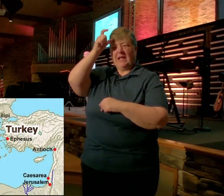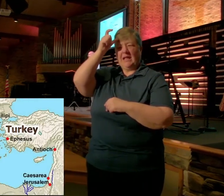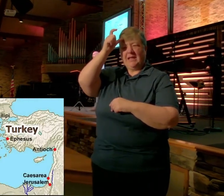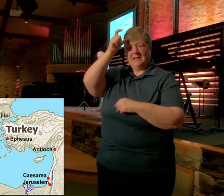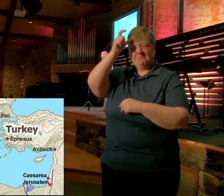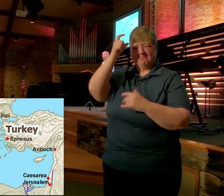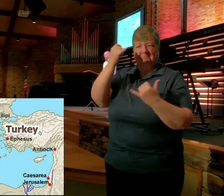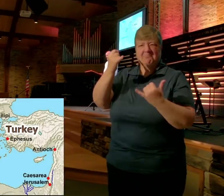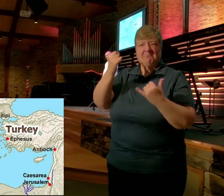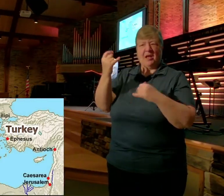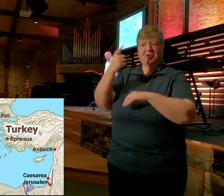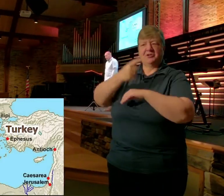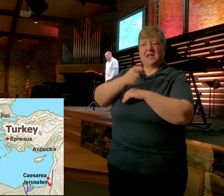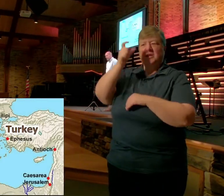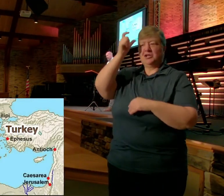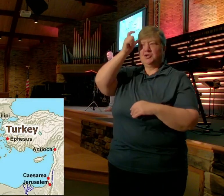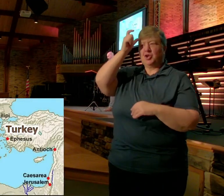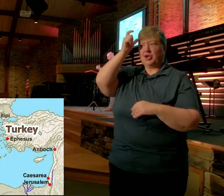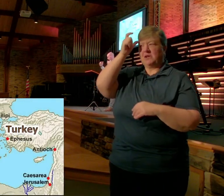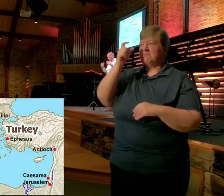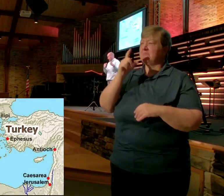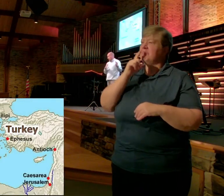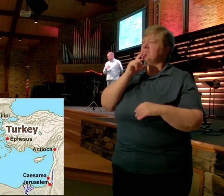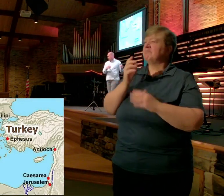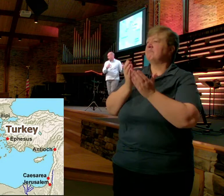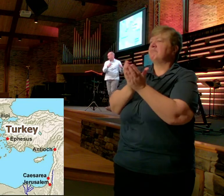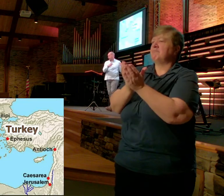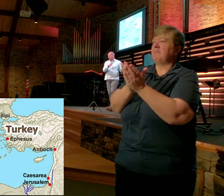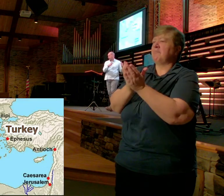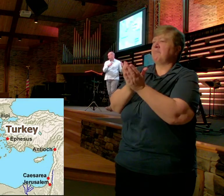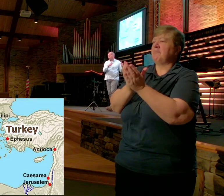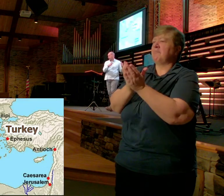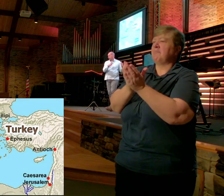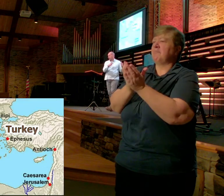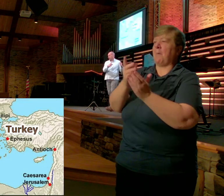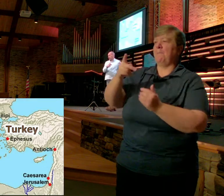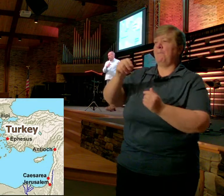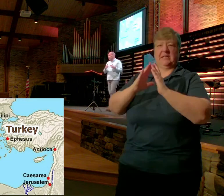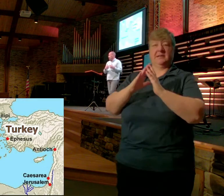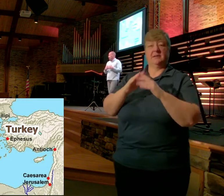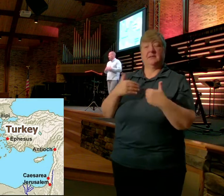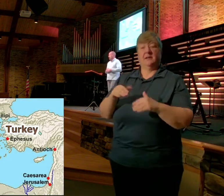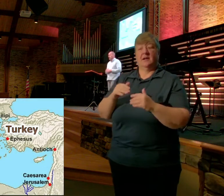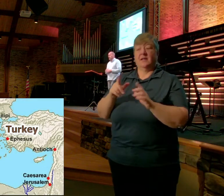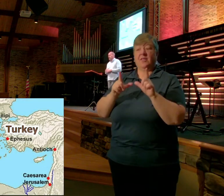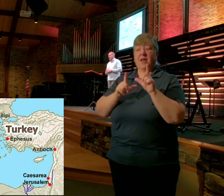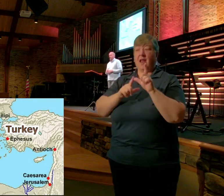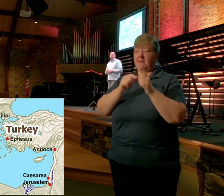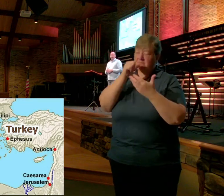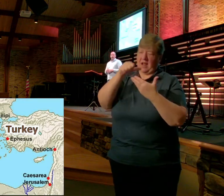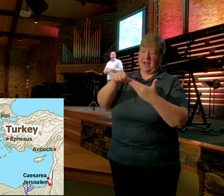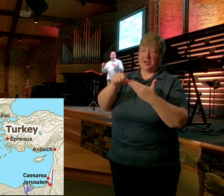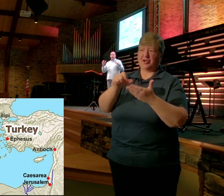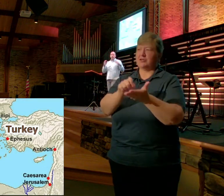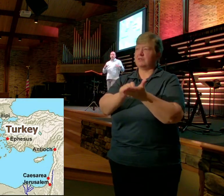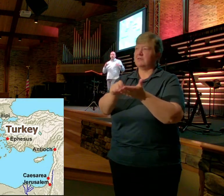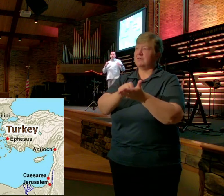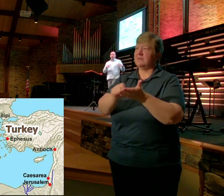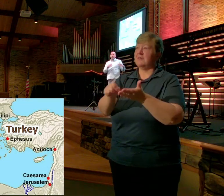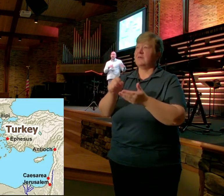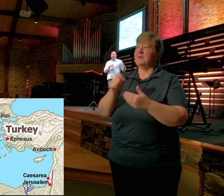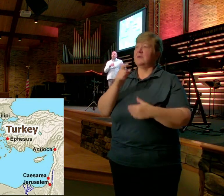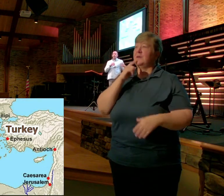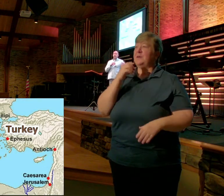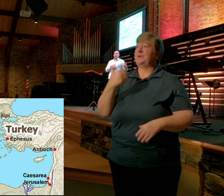port city And pound for pound This letter that Paul wrote to the Ephesians Is probably the